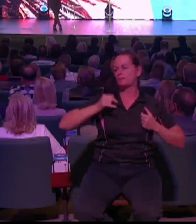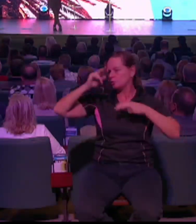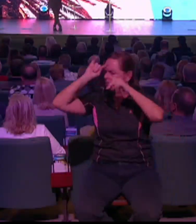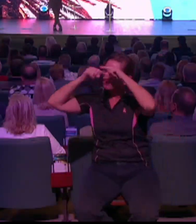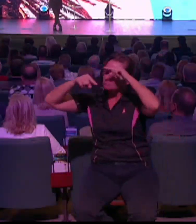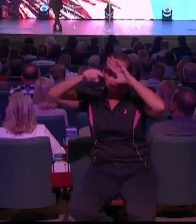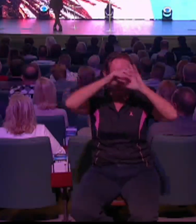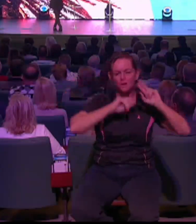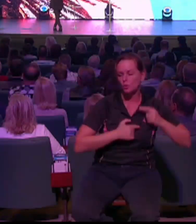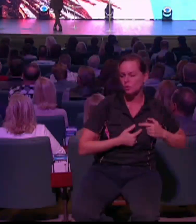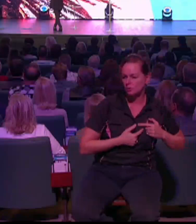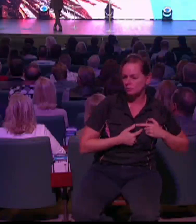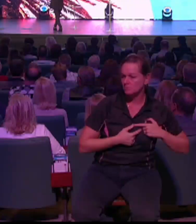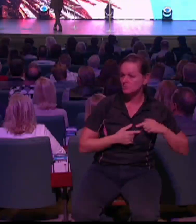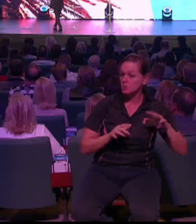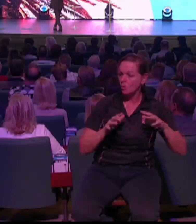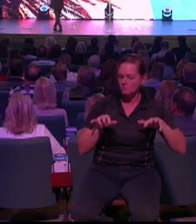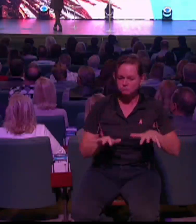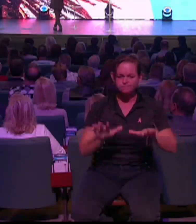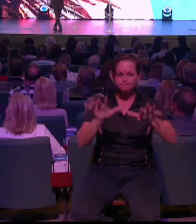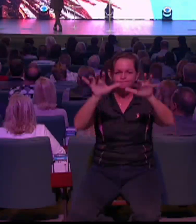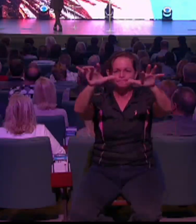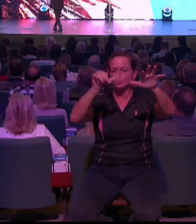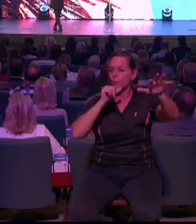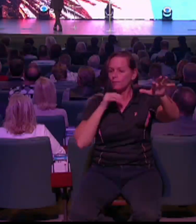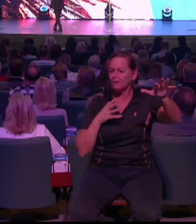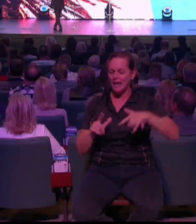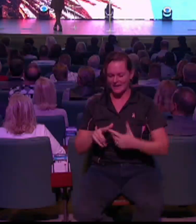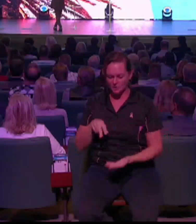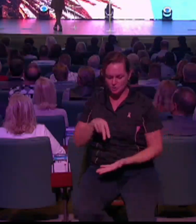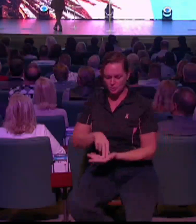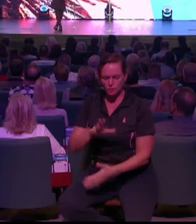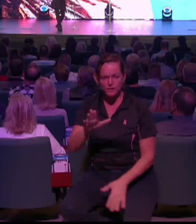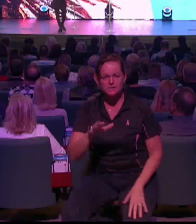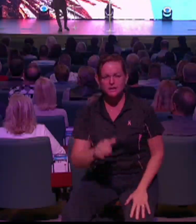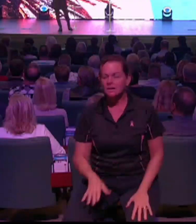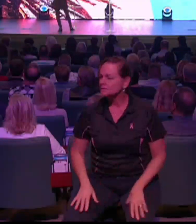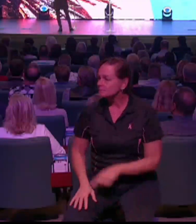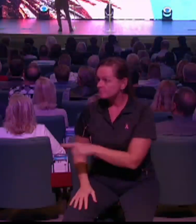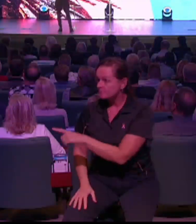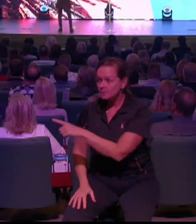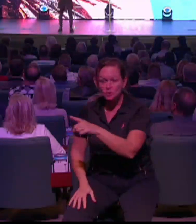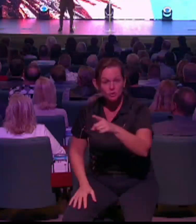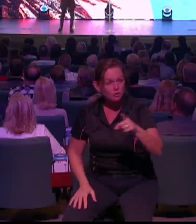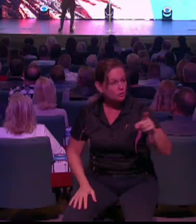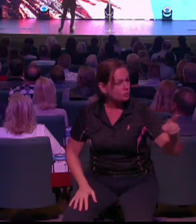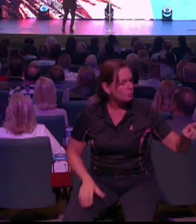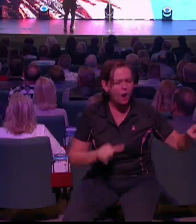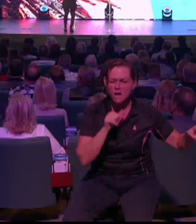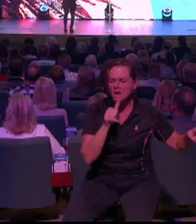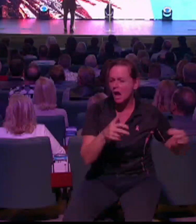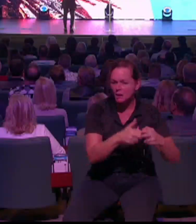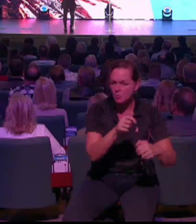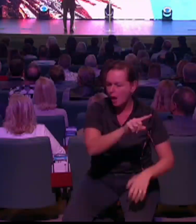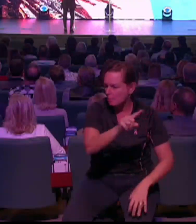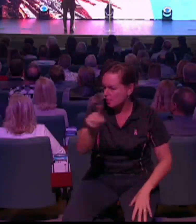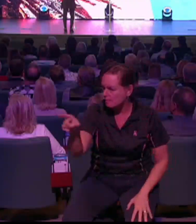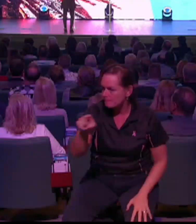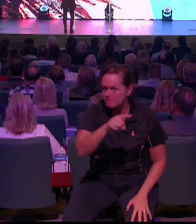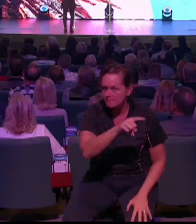can end up being an answer for other people? Do you know that? I'm a little bit naughty, and I like danger. I don't know why.